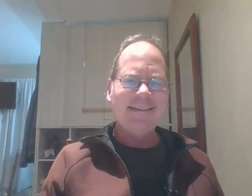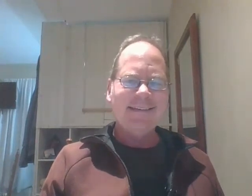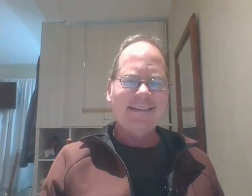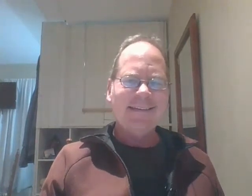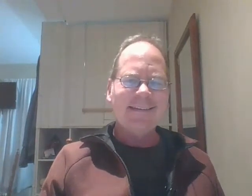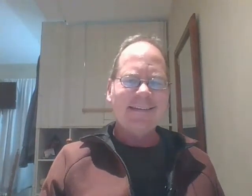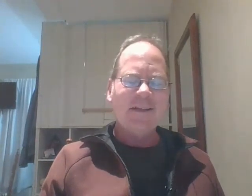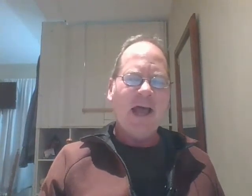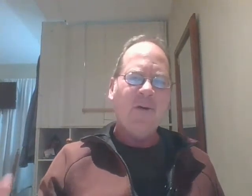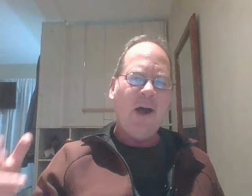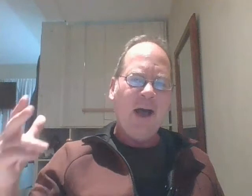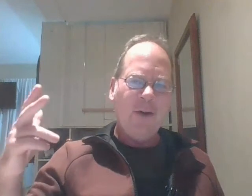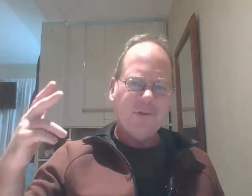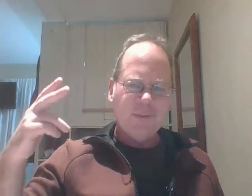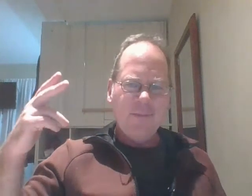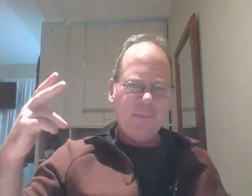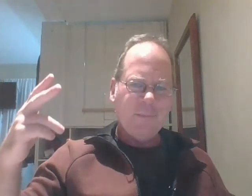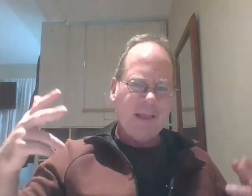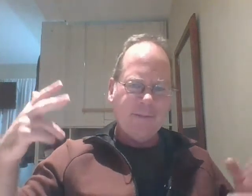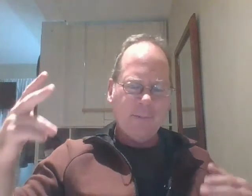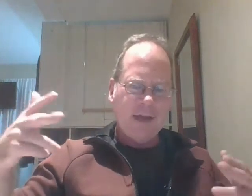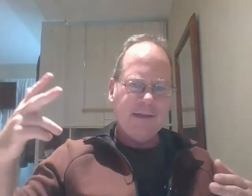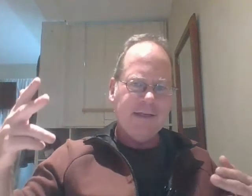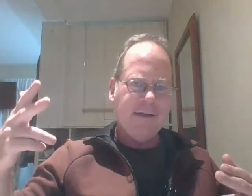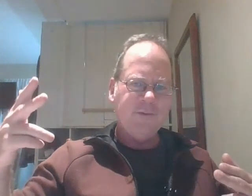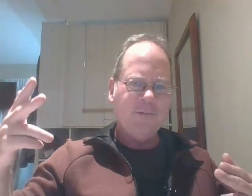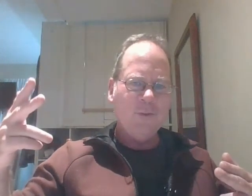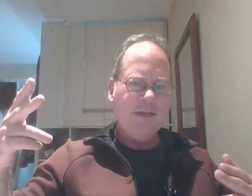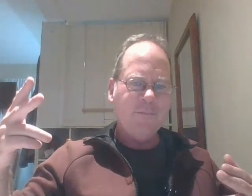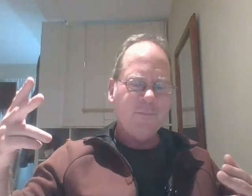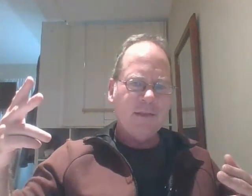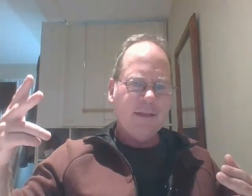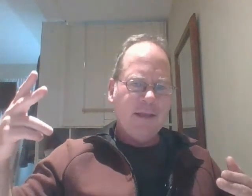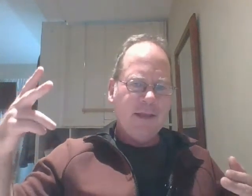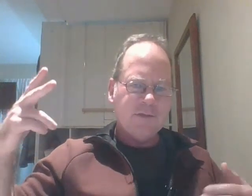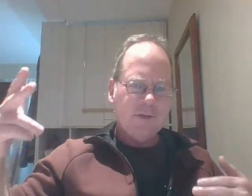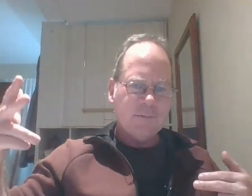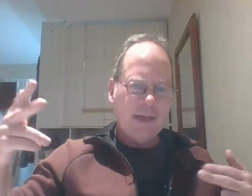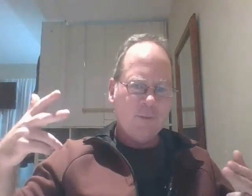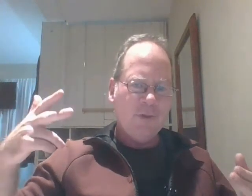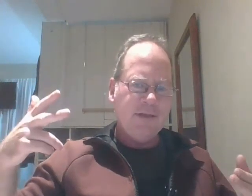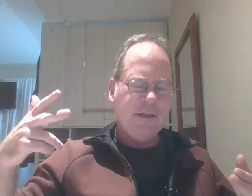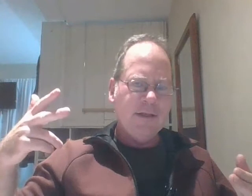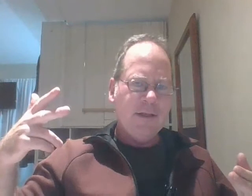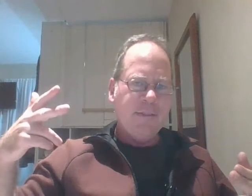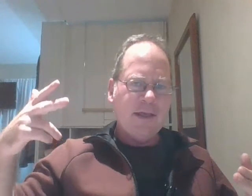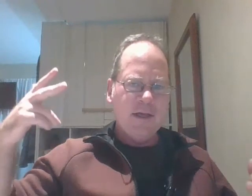and how what's my i'm kind of leading up to a point here's here's my point the country